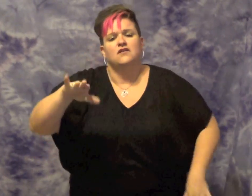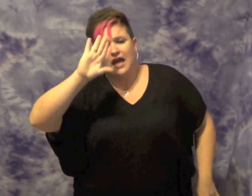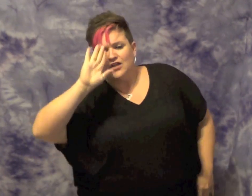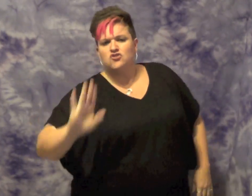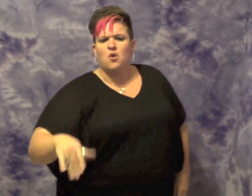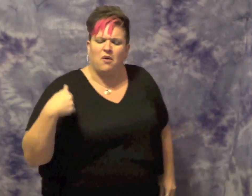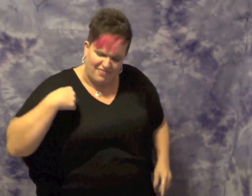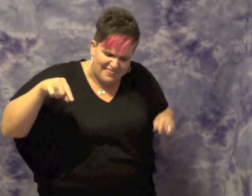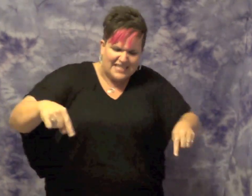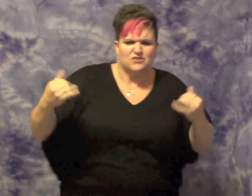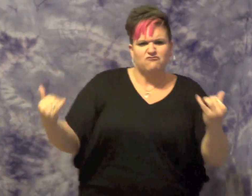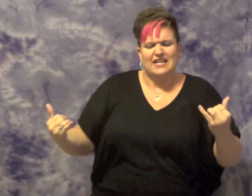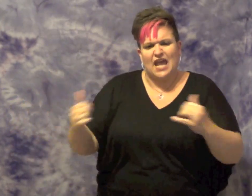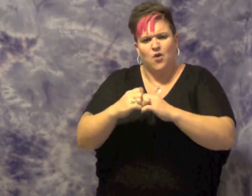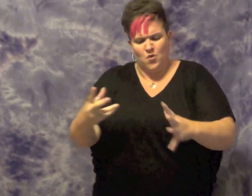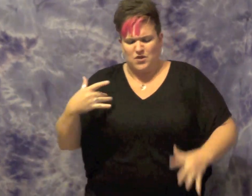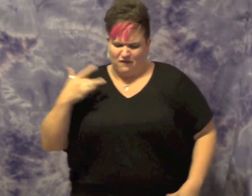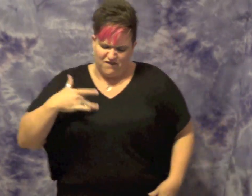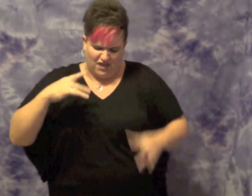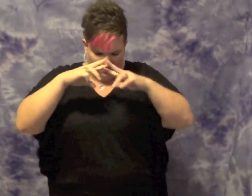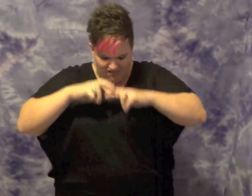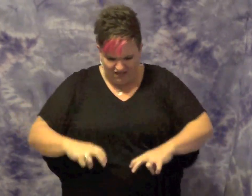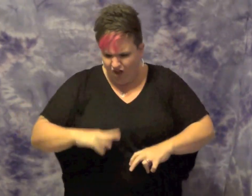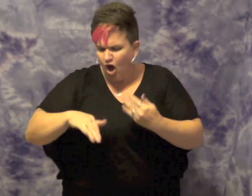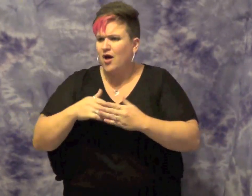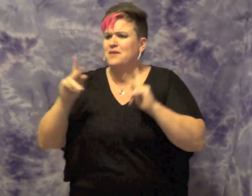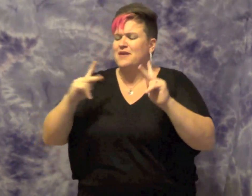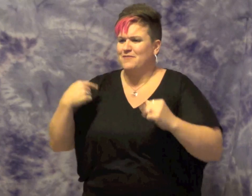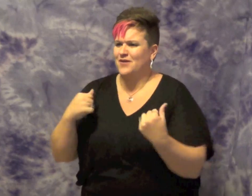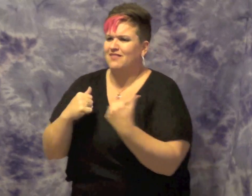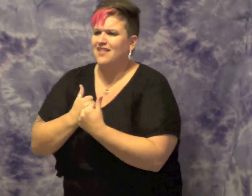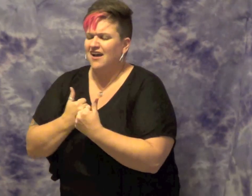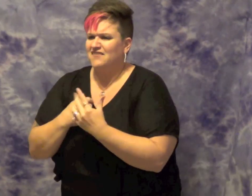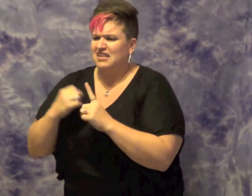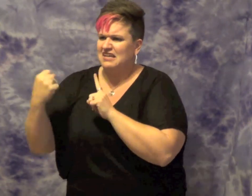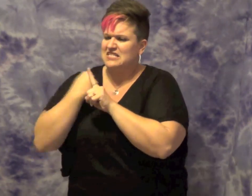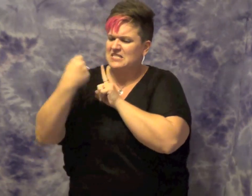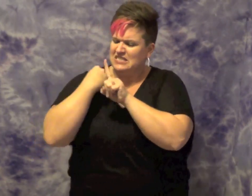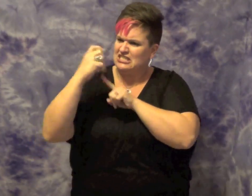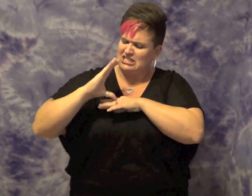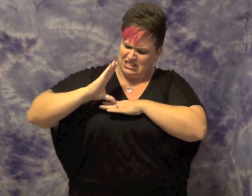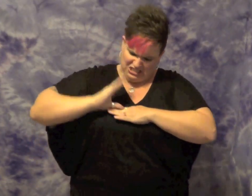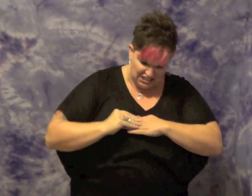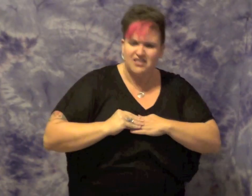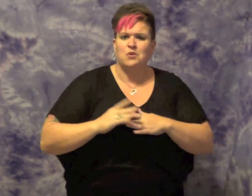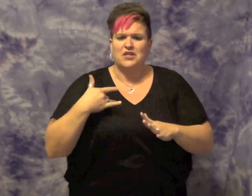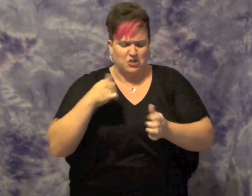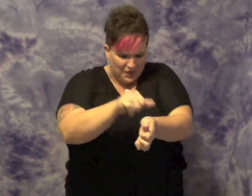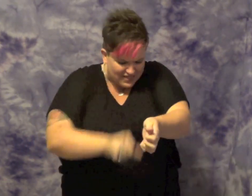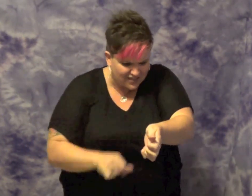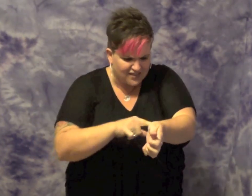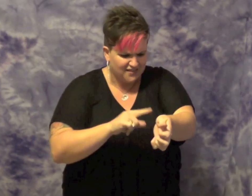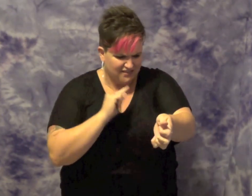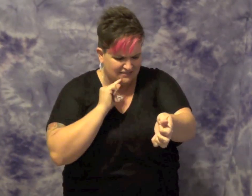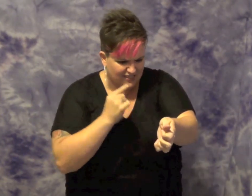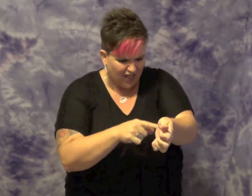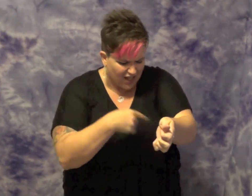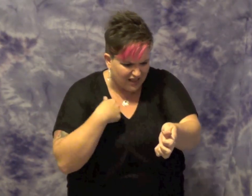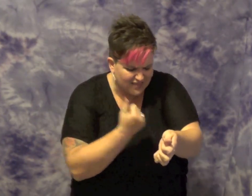moments when your weakness is your cloak, and people you love most just beat you to a pulp. When you cut open your wrist looking for love and it slits, but find nothing